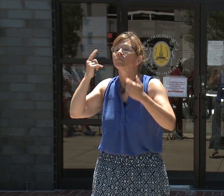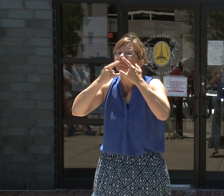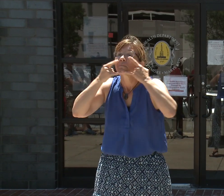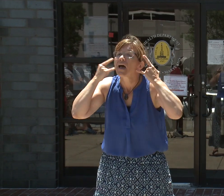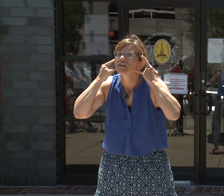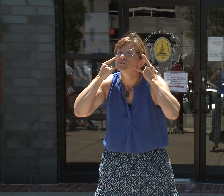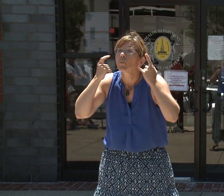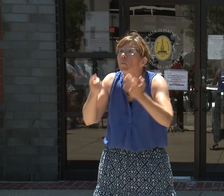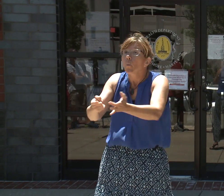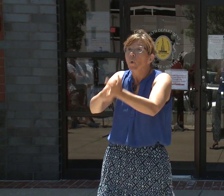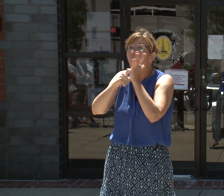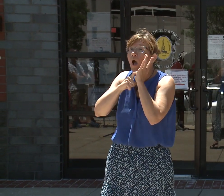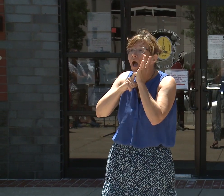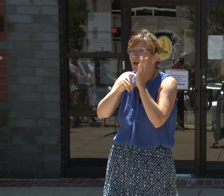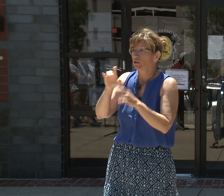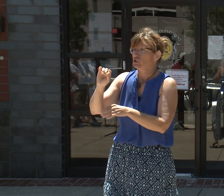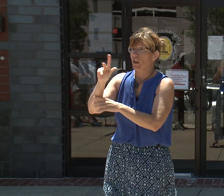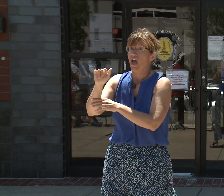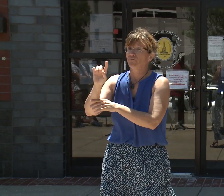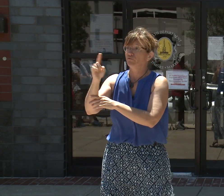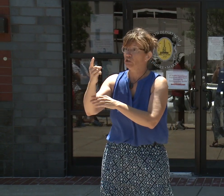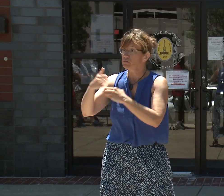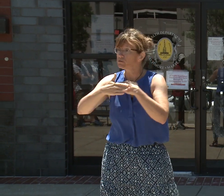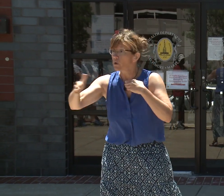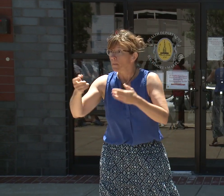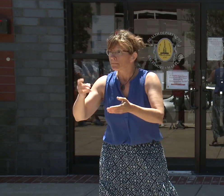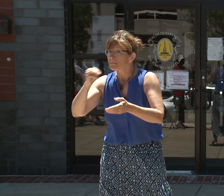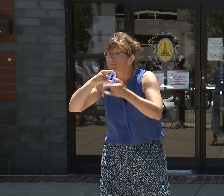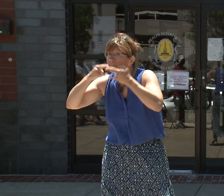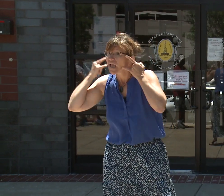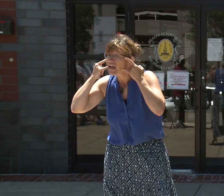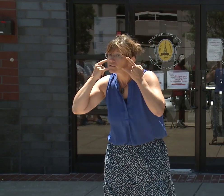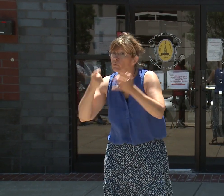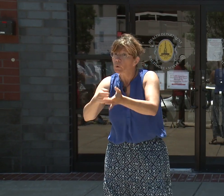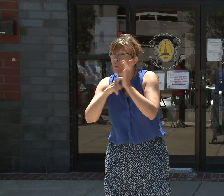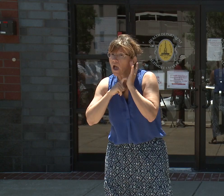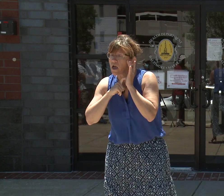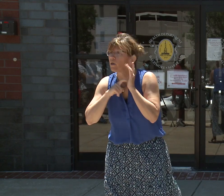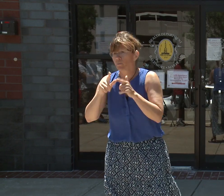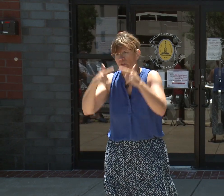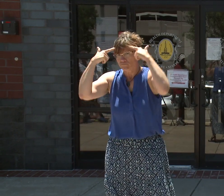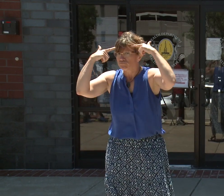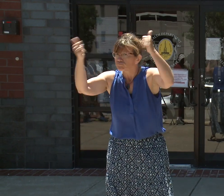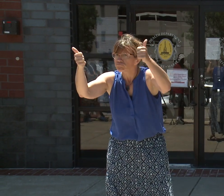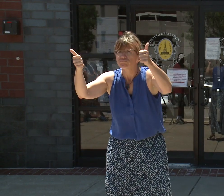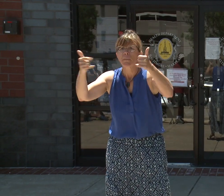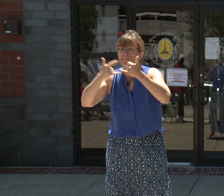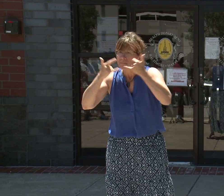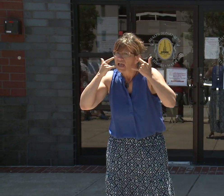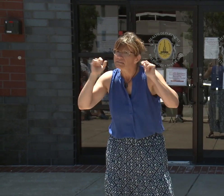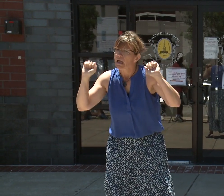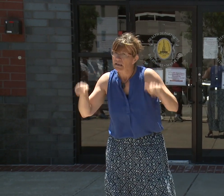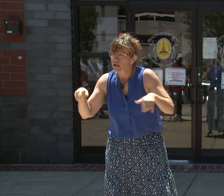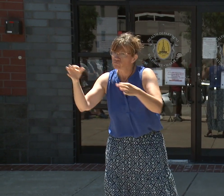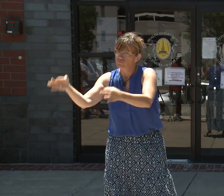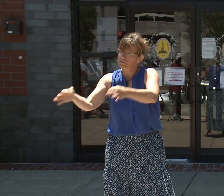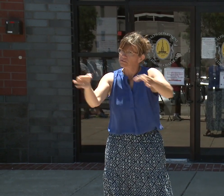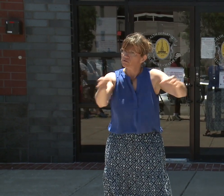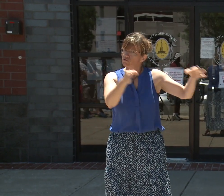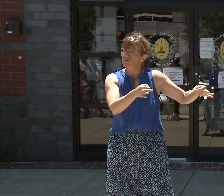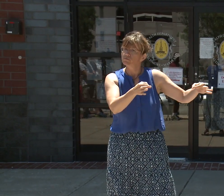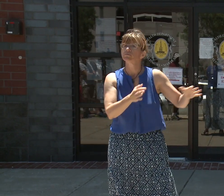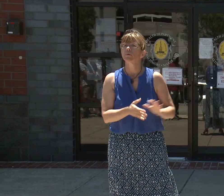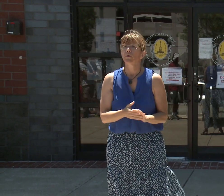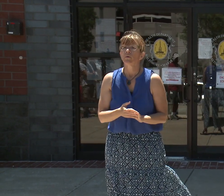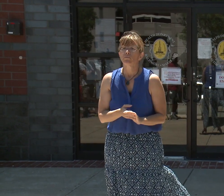not preclude anyone from wearing a mask in public settings or in private. It also does not prevent businesses and other entities from requiring